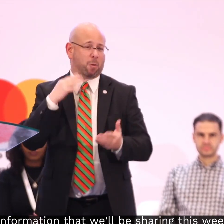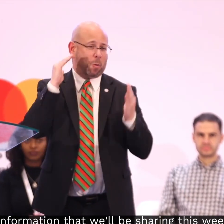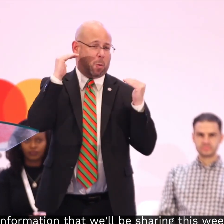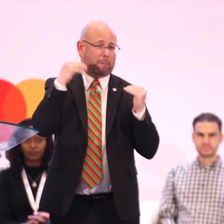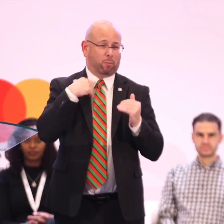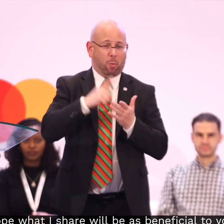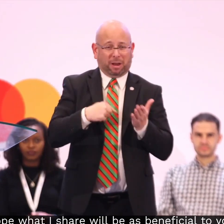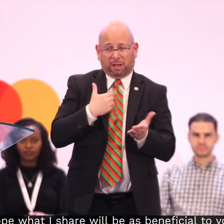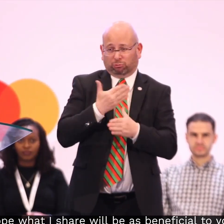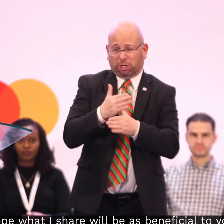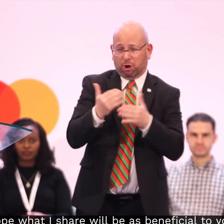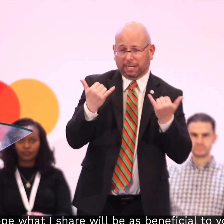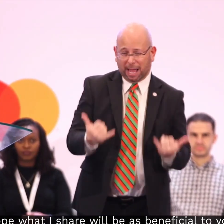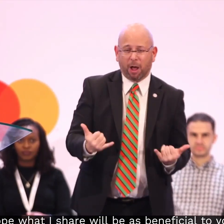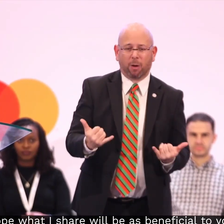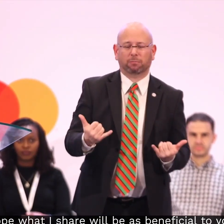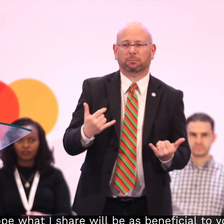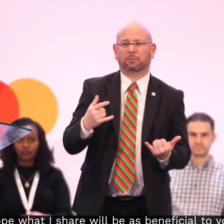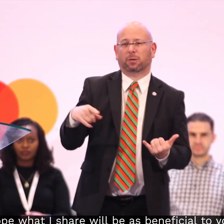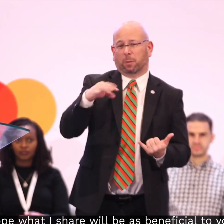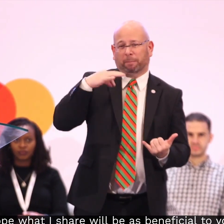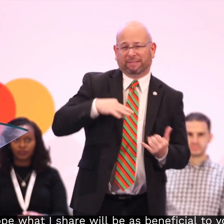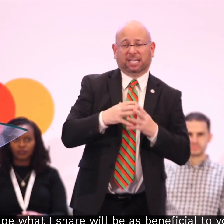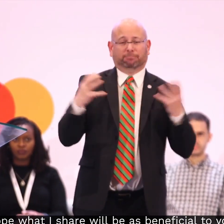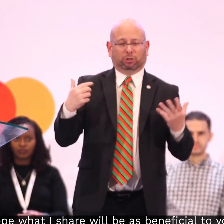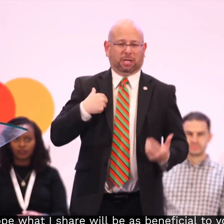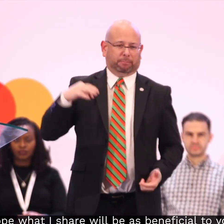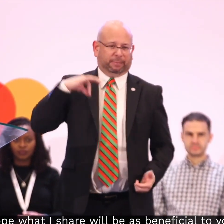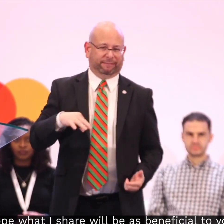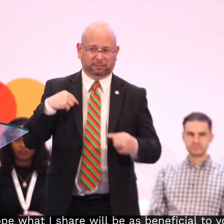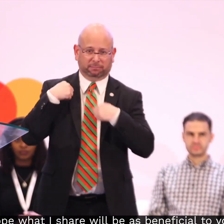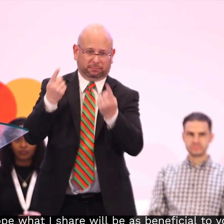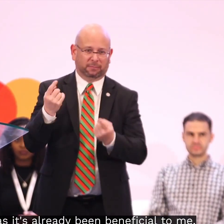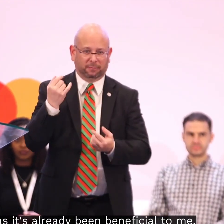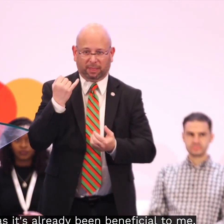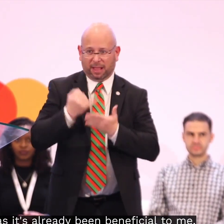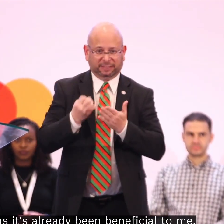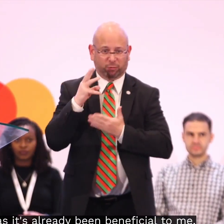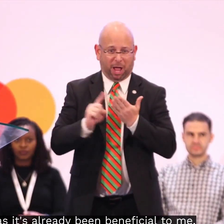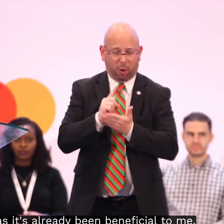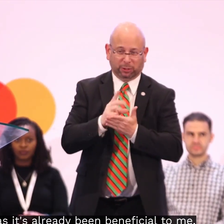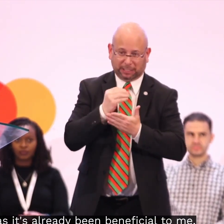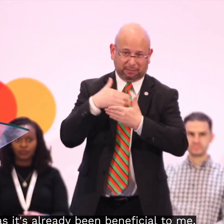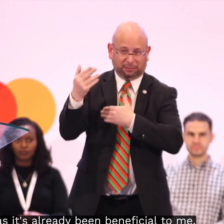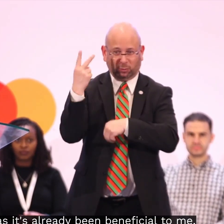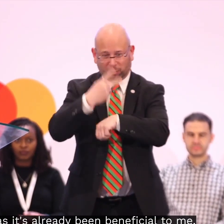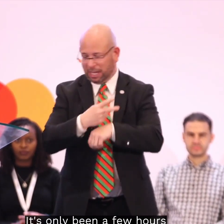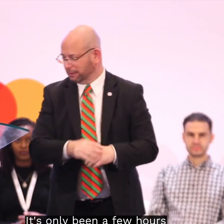week, and I hope what I share will be as beneficial to you as it's already been beneficial to me. It's